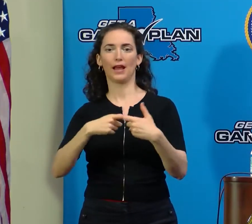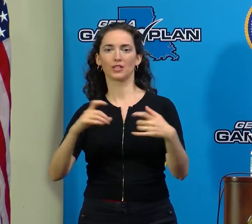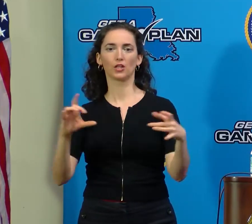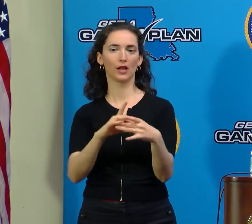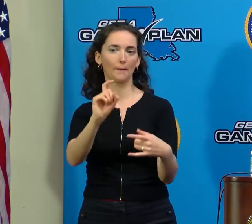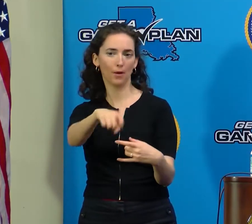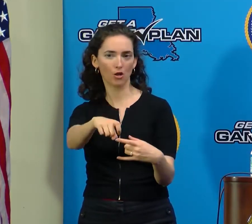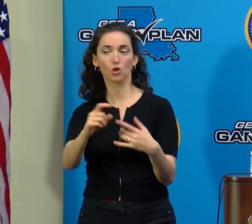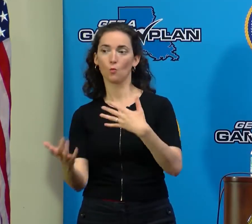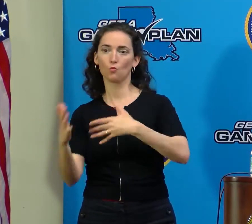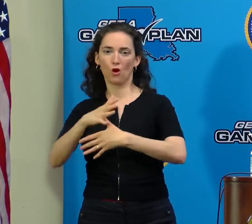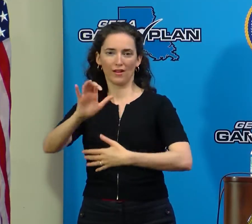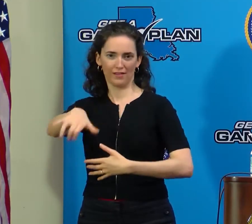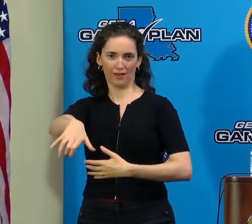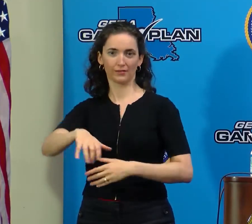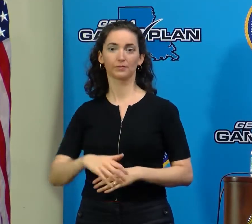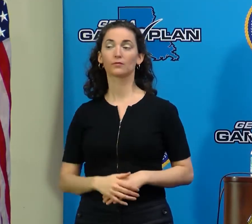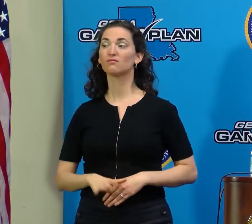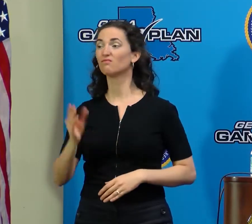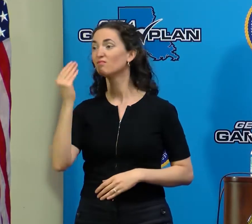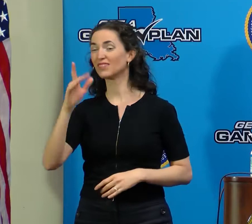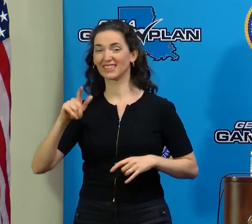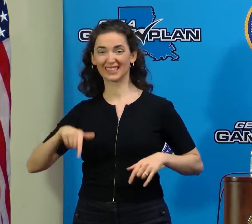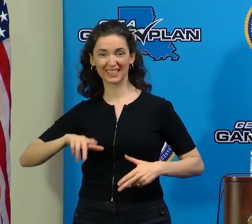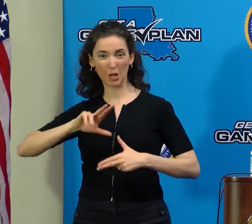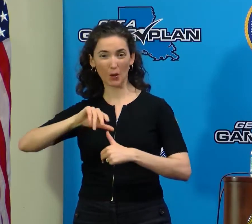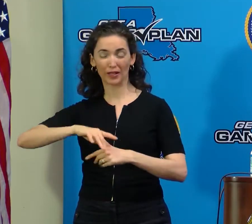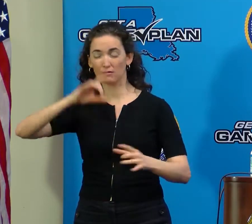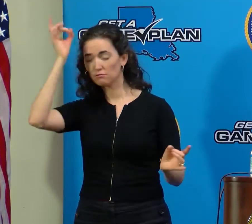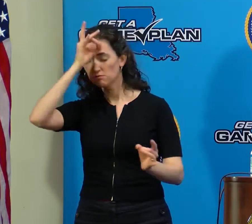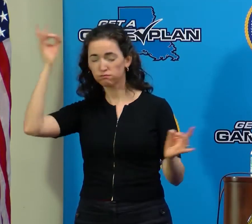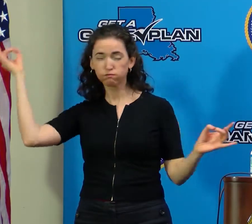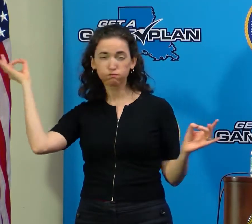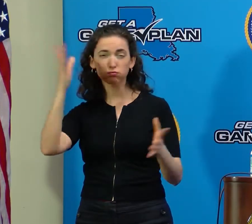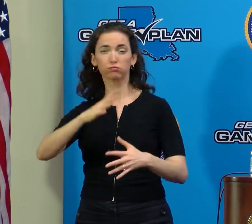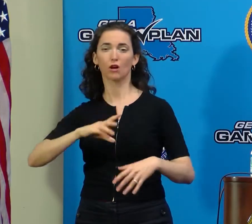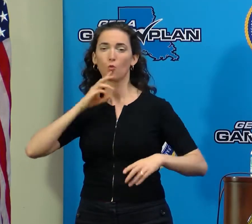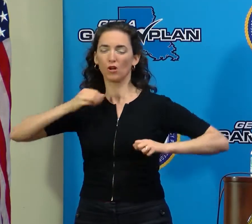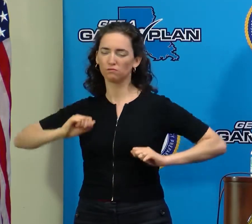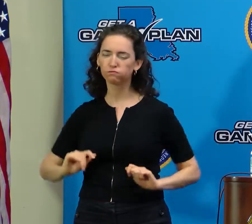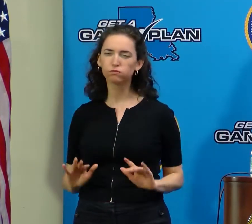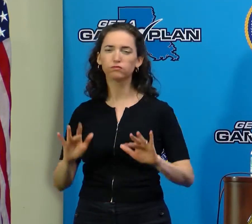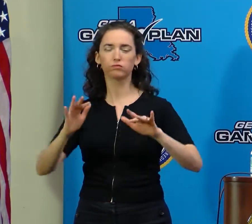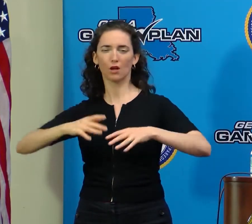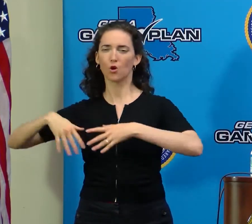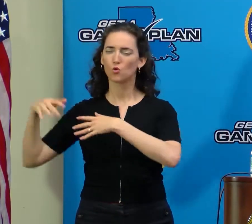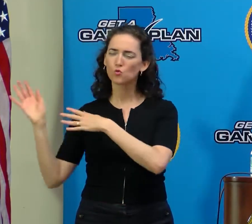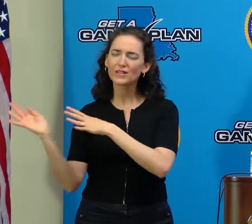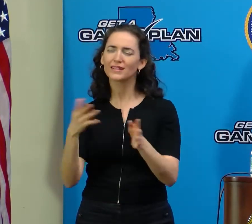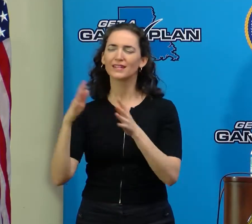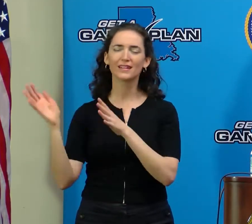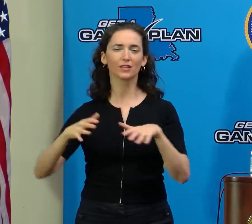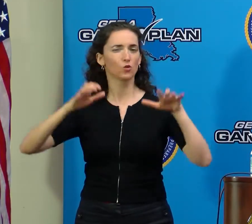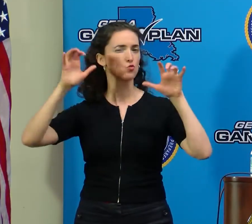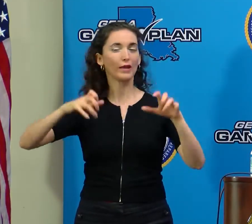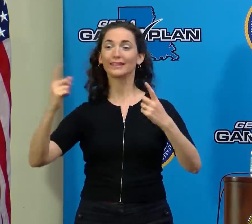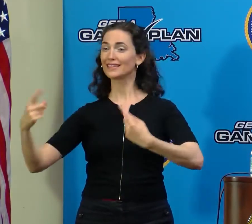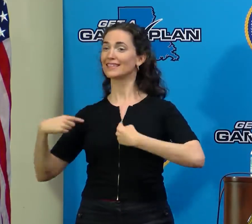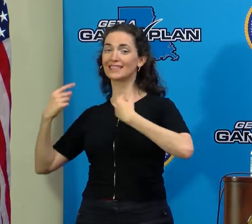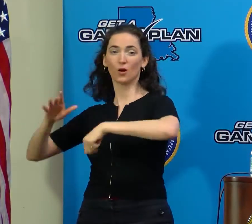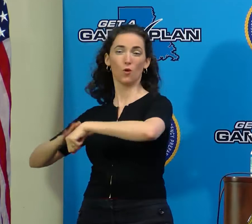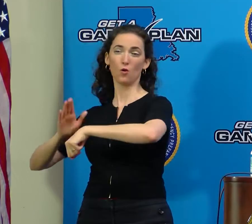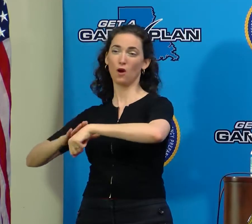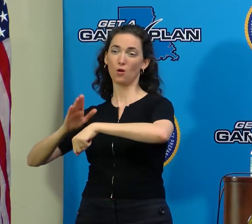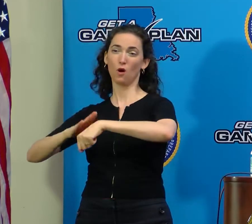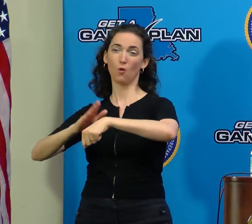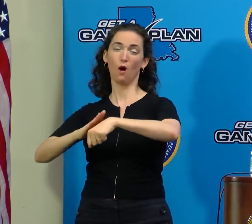storm, and again, the surge, the wind, the rain, was all as advertised, if there